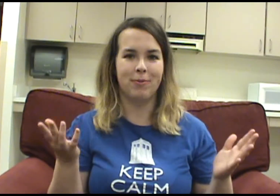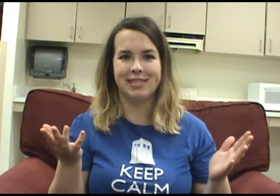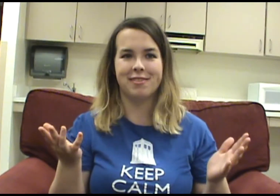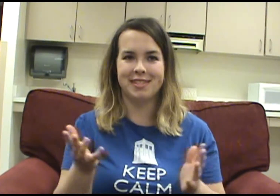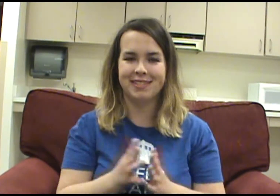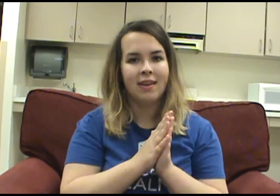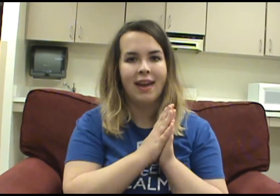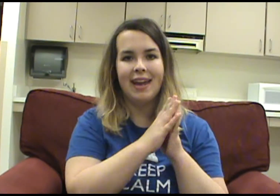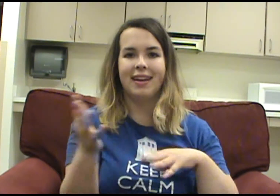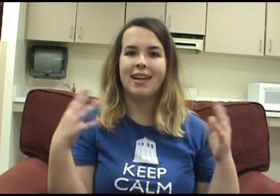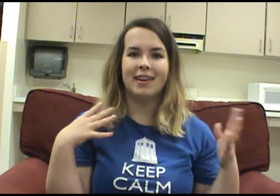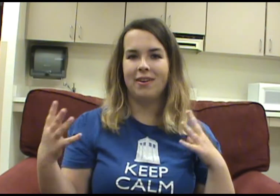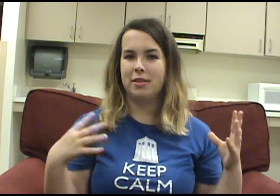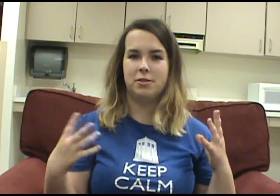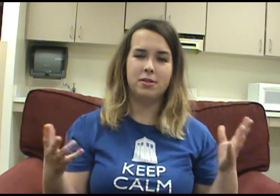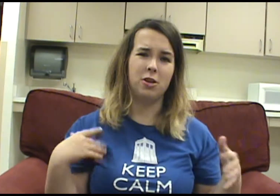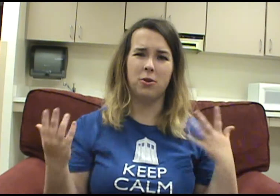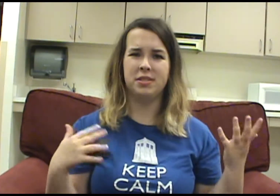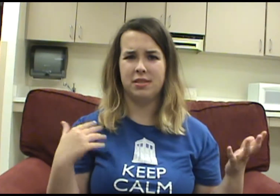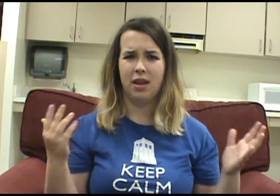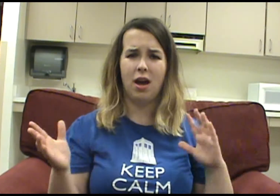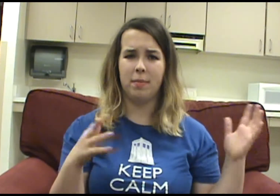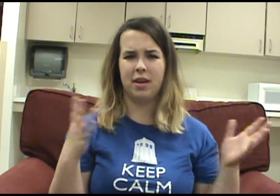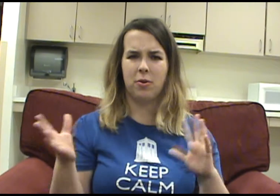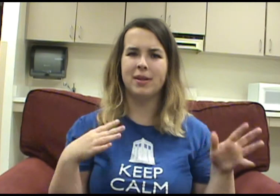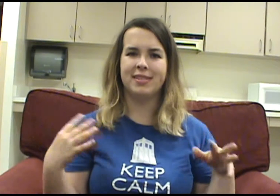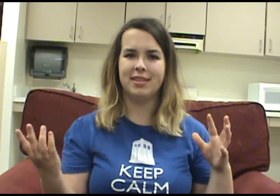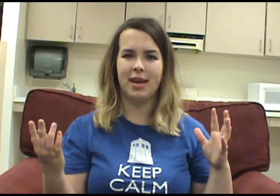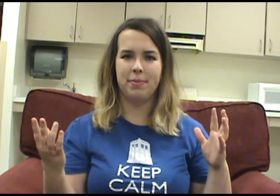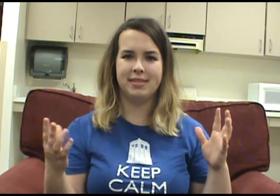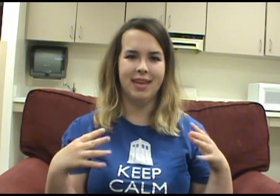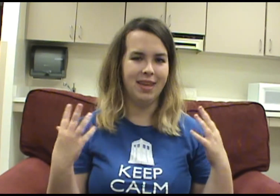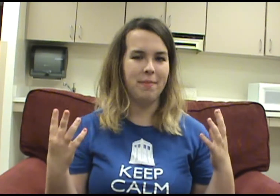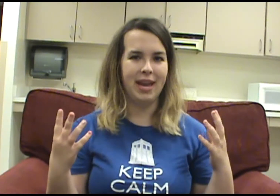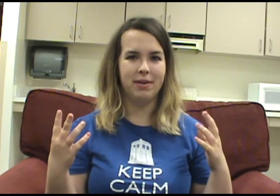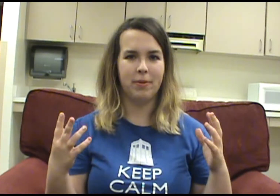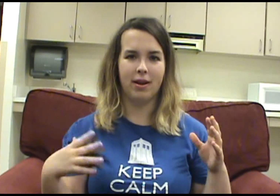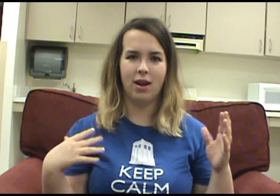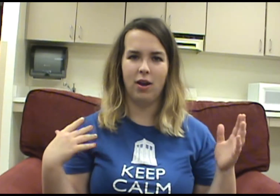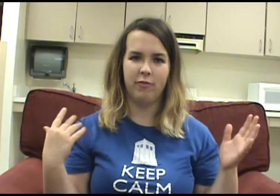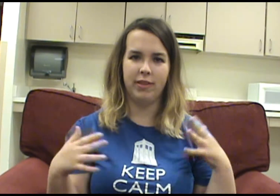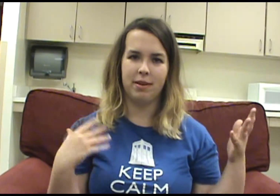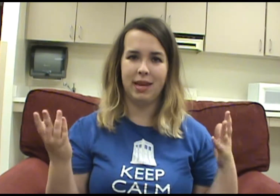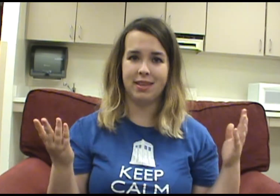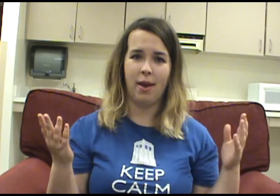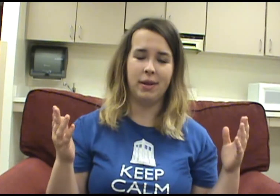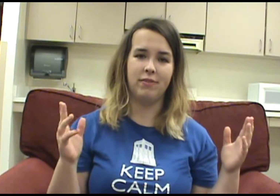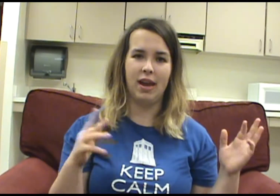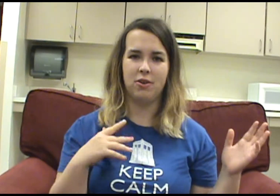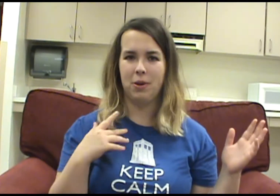wizards. And I like all the jokes, um, in accordance to The Tempest that they made where, um, Flynn made the comment of not knowing